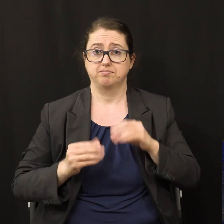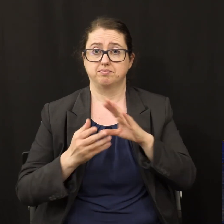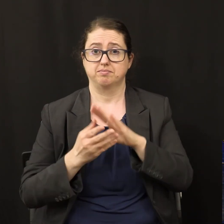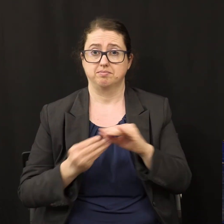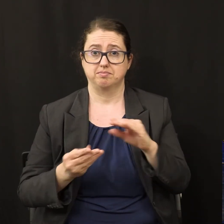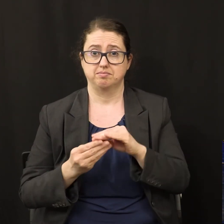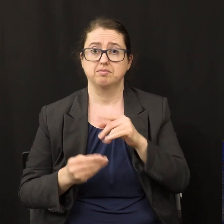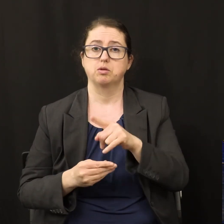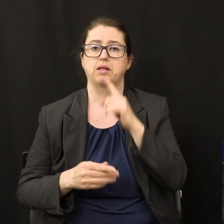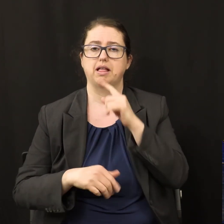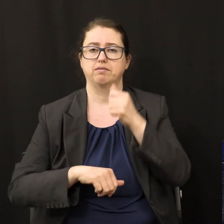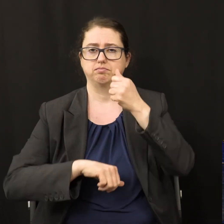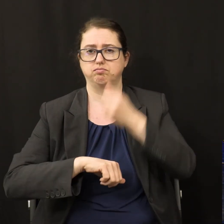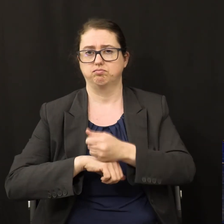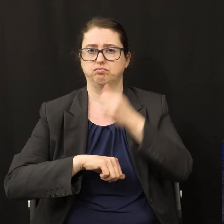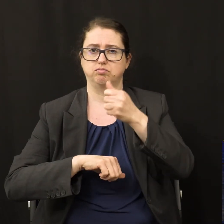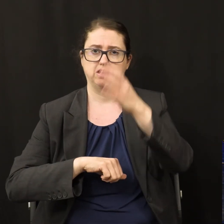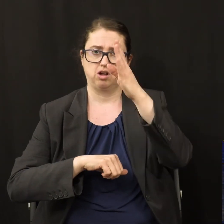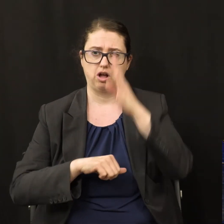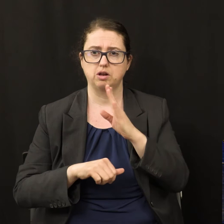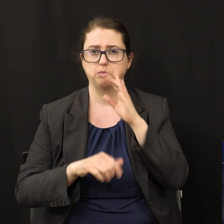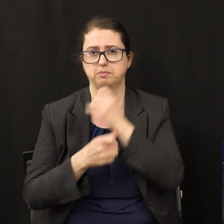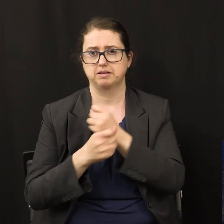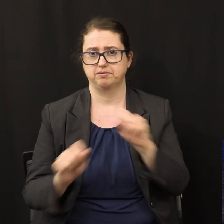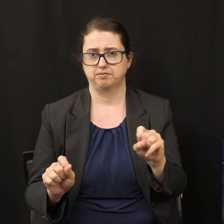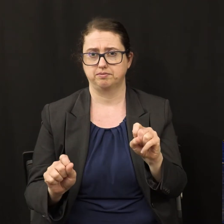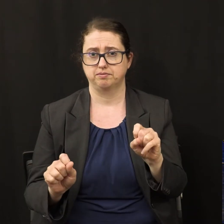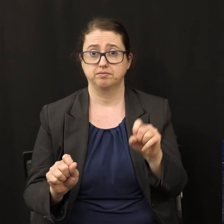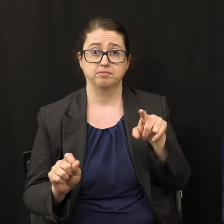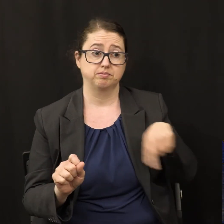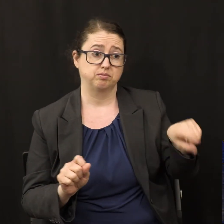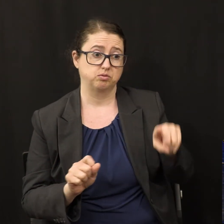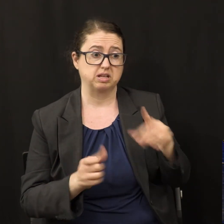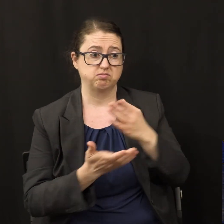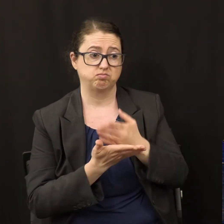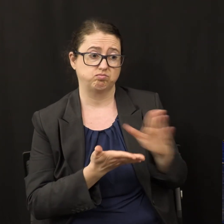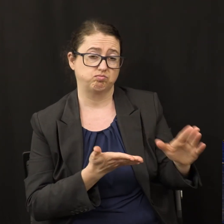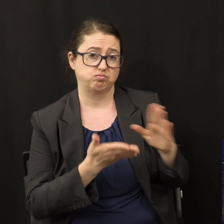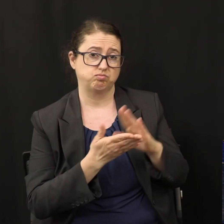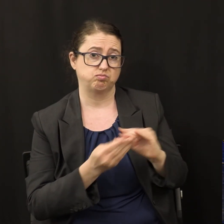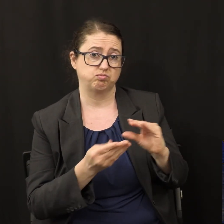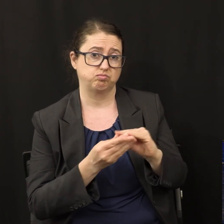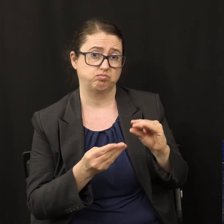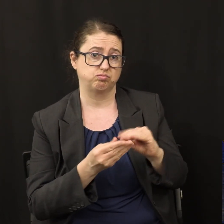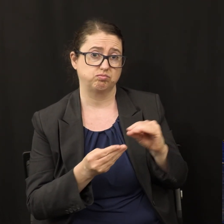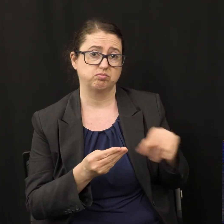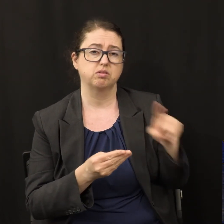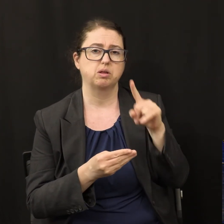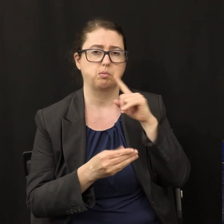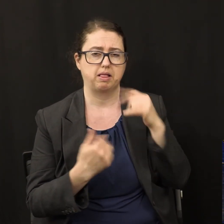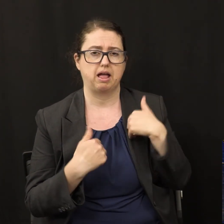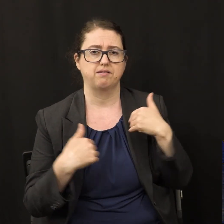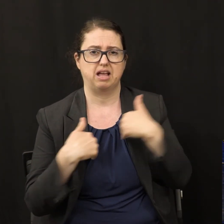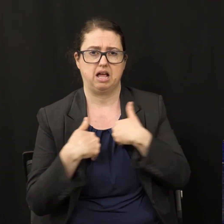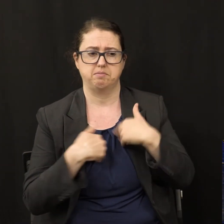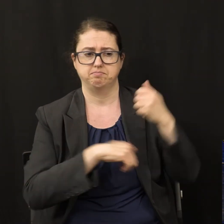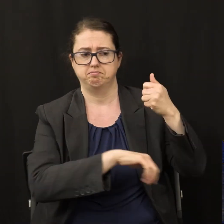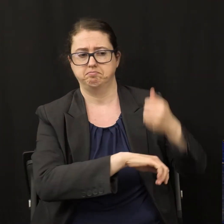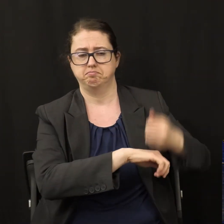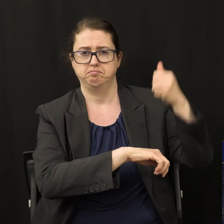seal of God and be saved those who reject the messages will receive the mark of the beast and will